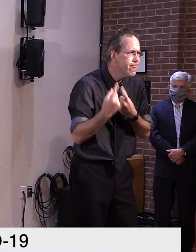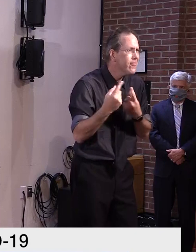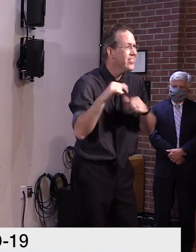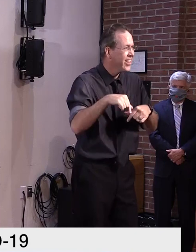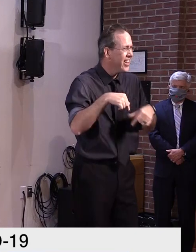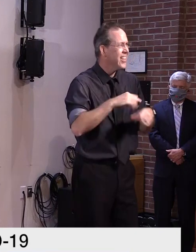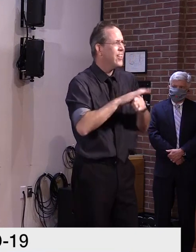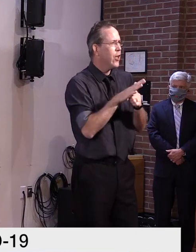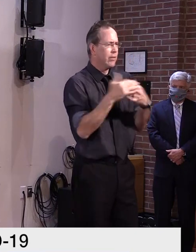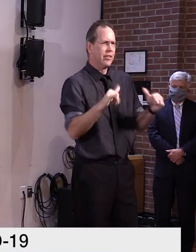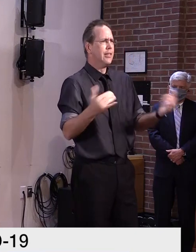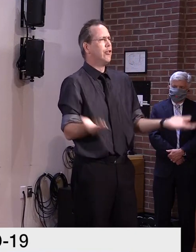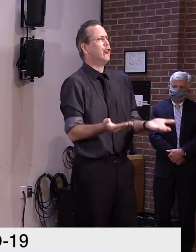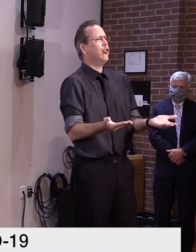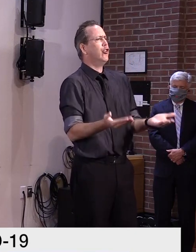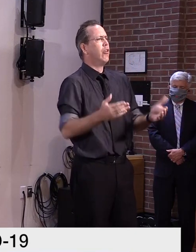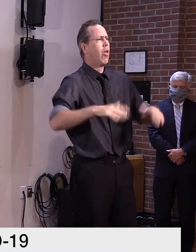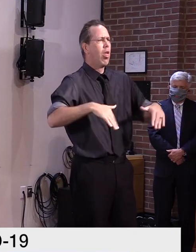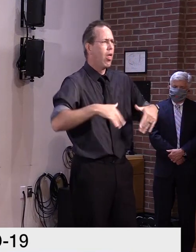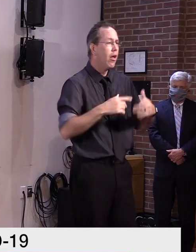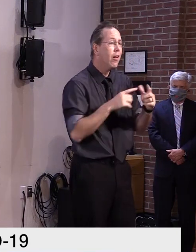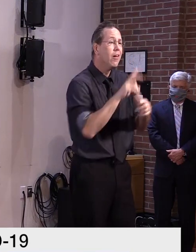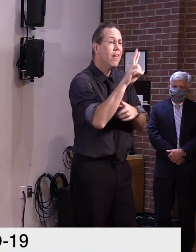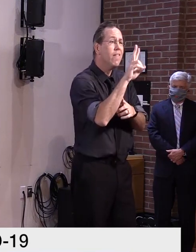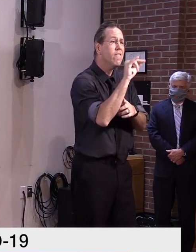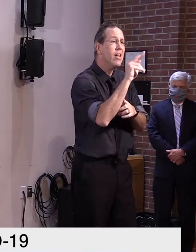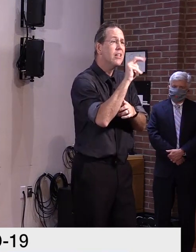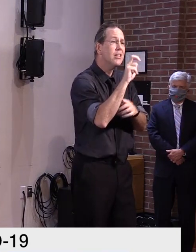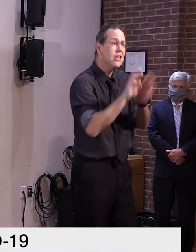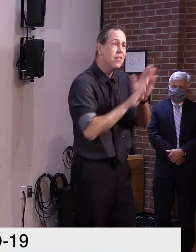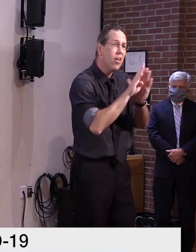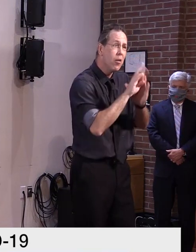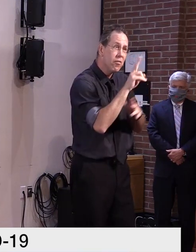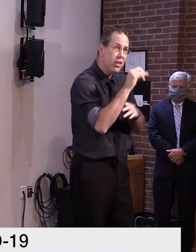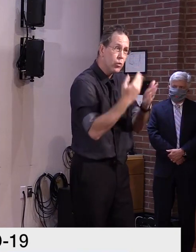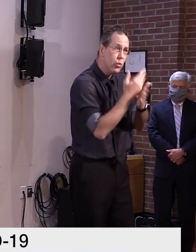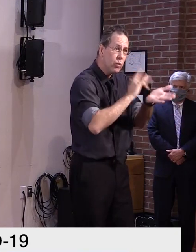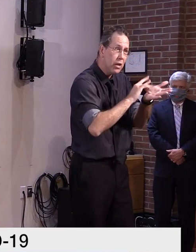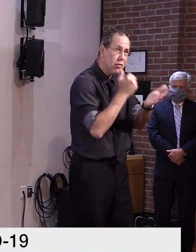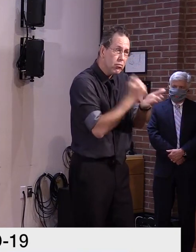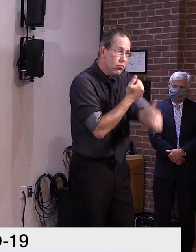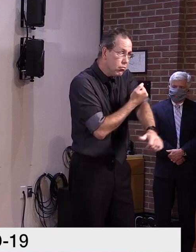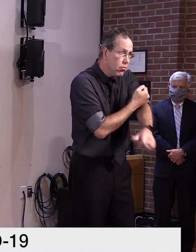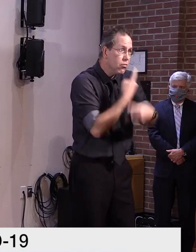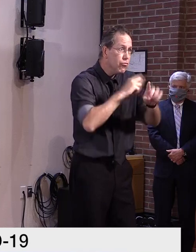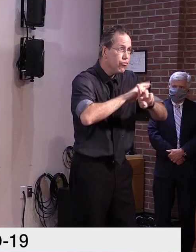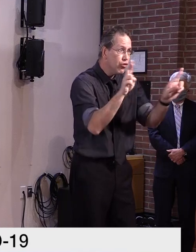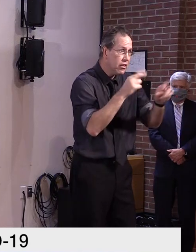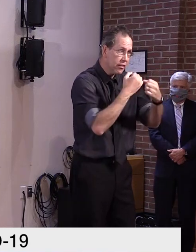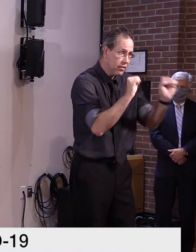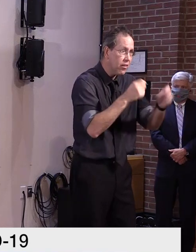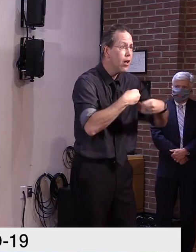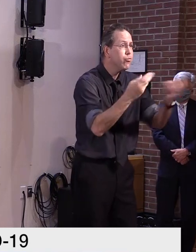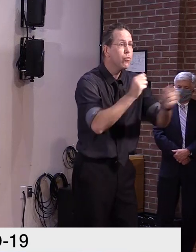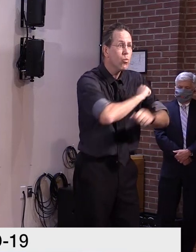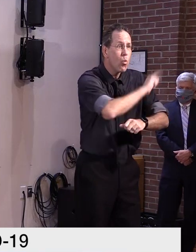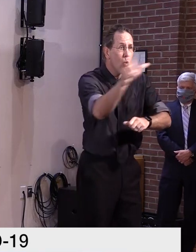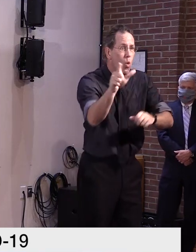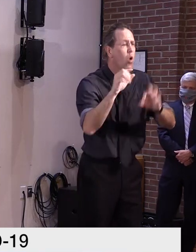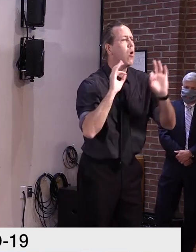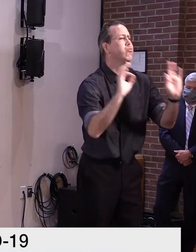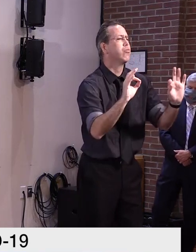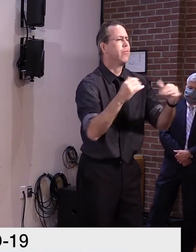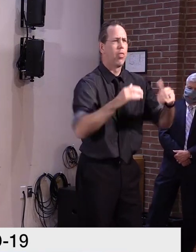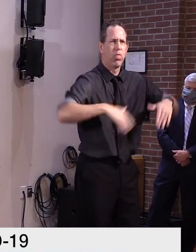in place and it's been widely distributed. At that point, we should be able to manage this just like we do the flu,